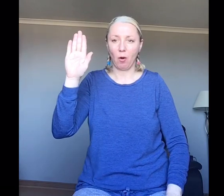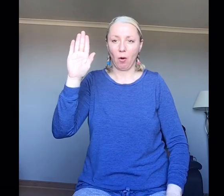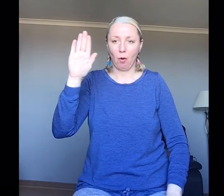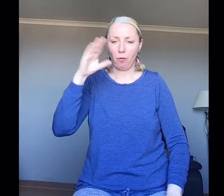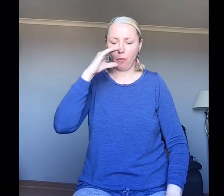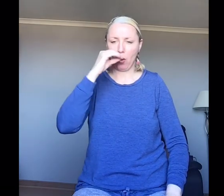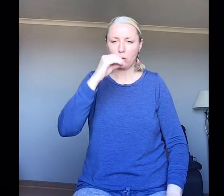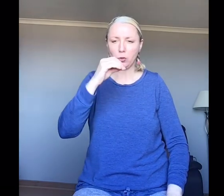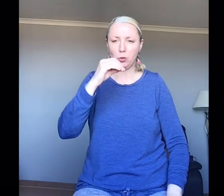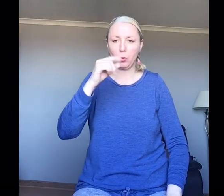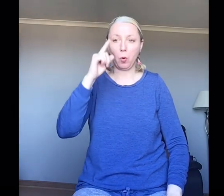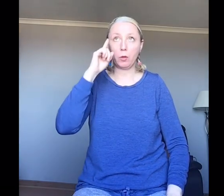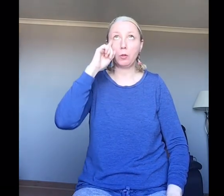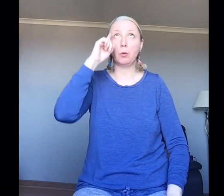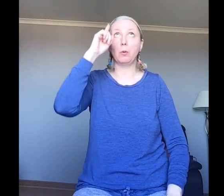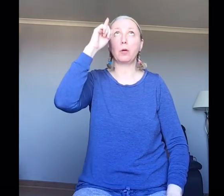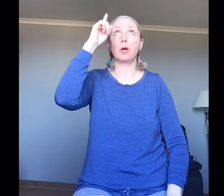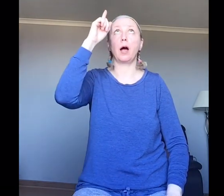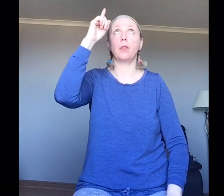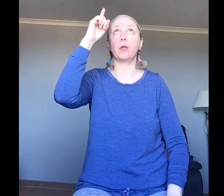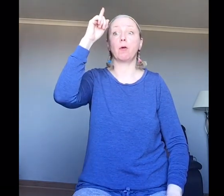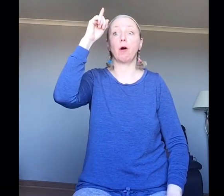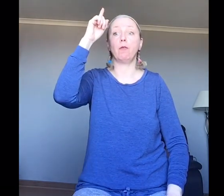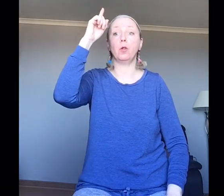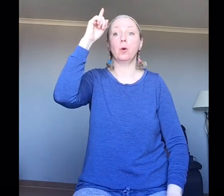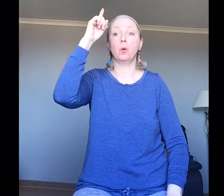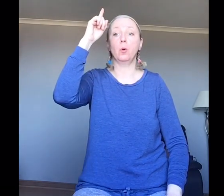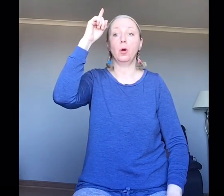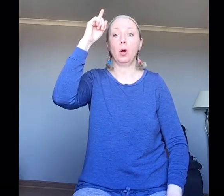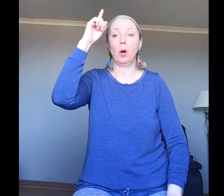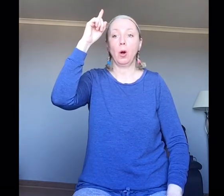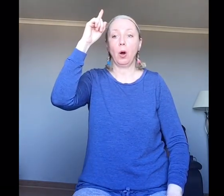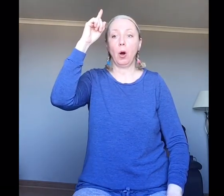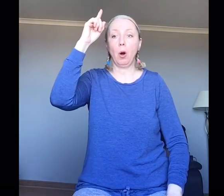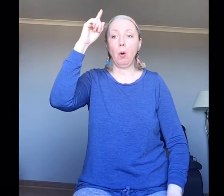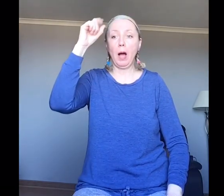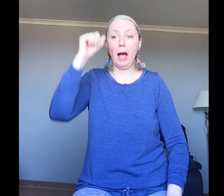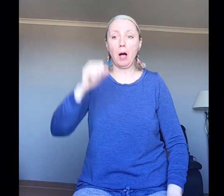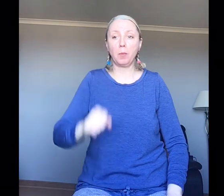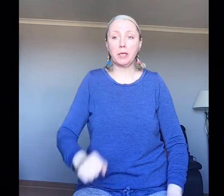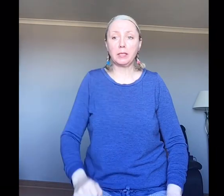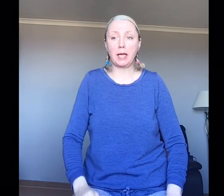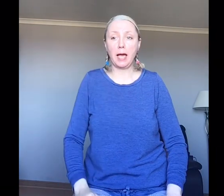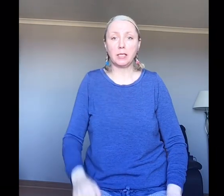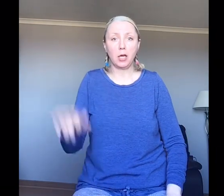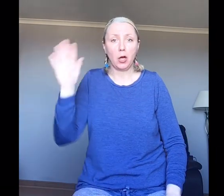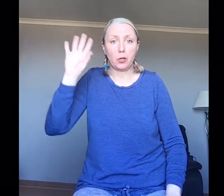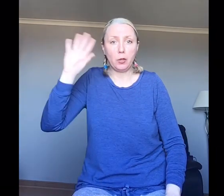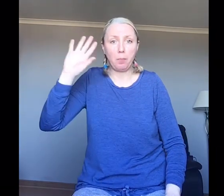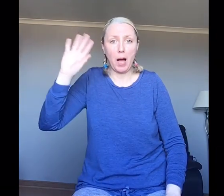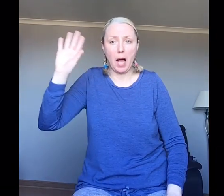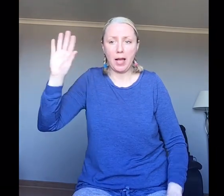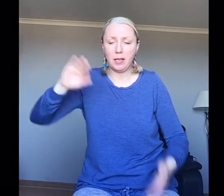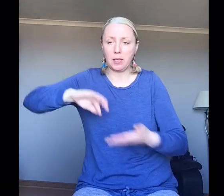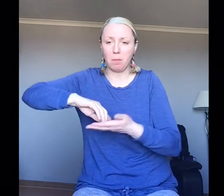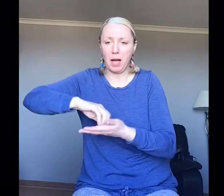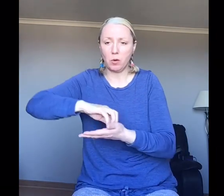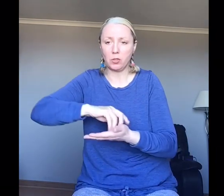Fox took one look at the Gruffalo. Oh, help, he said. Goodbye, little mouse.